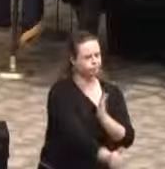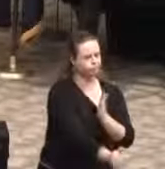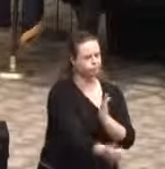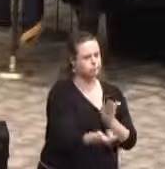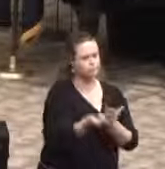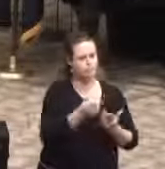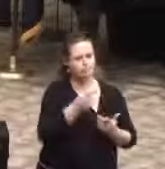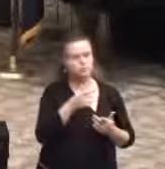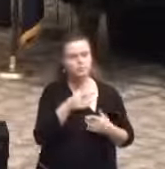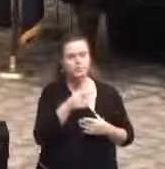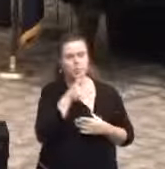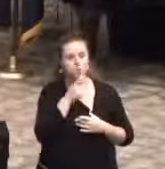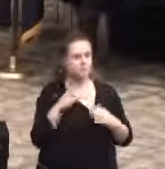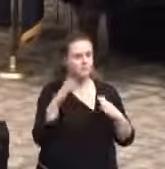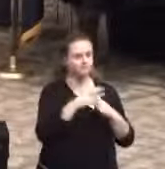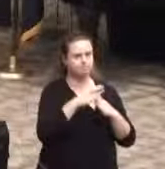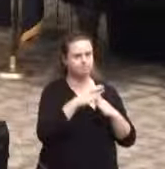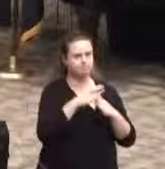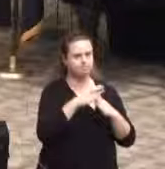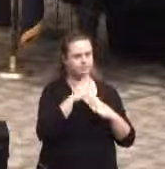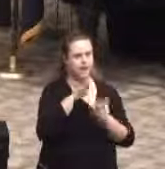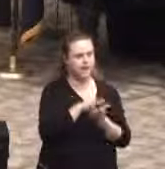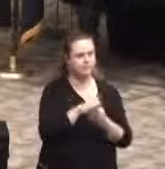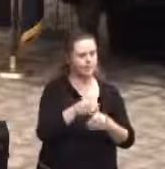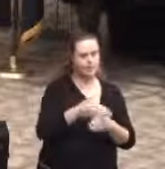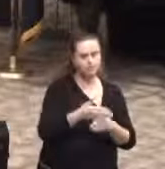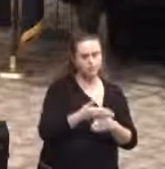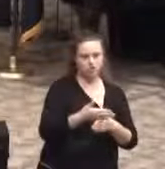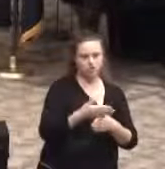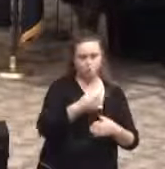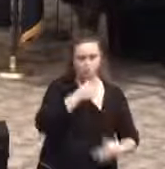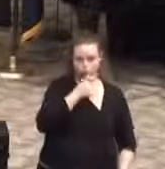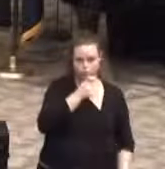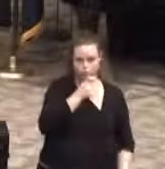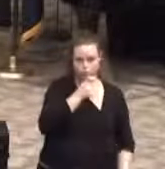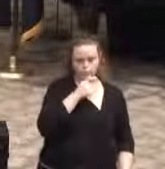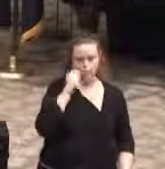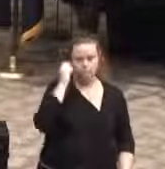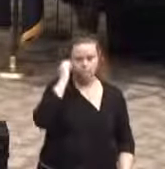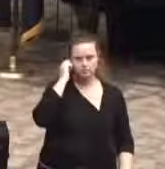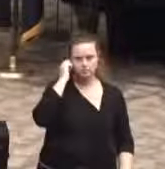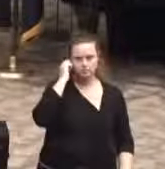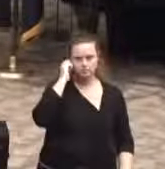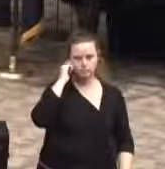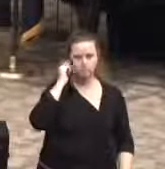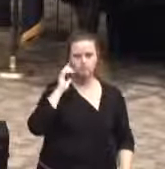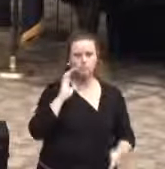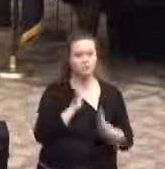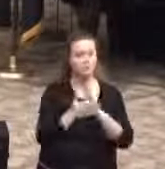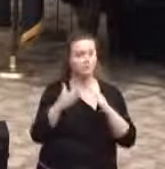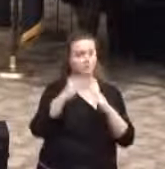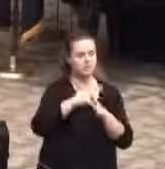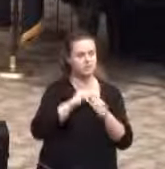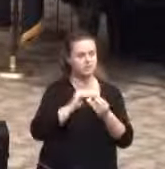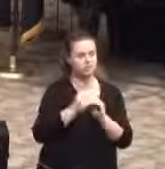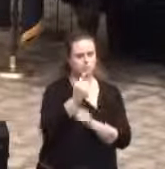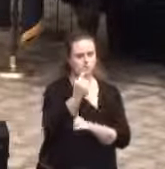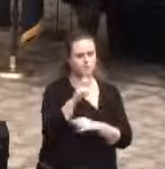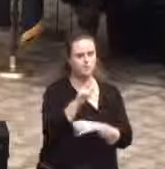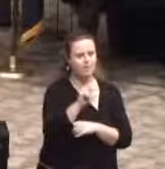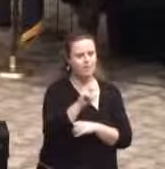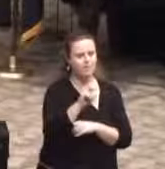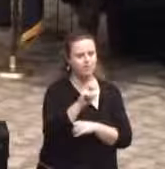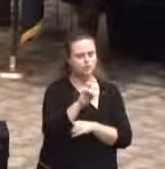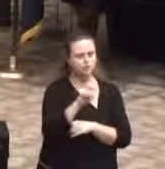officer who led the 123rd in academic average earned the class valedictorian award by completing